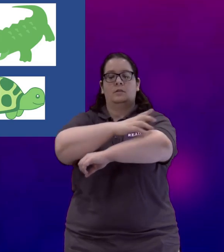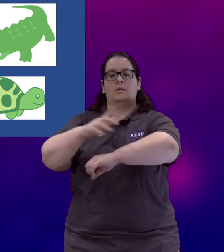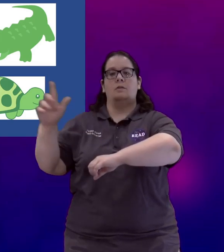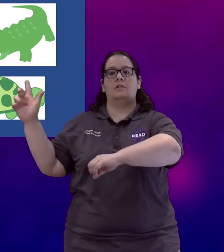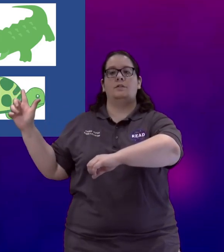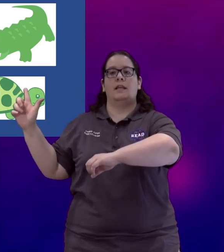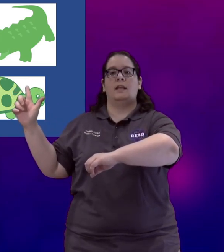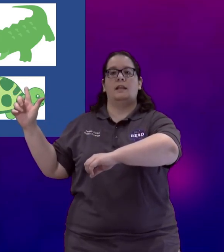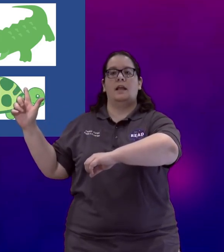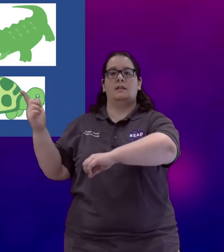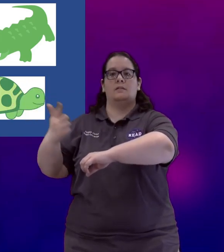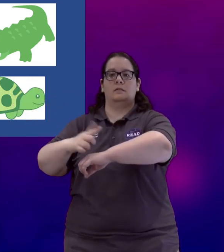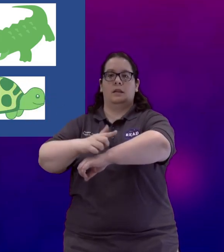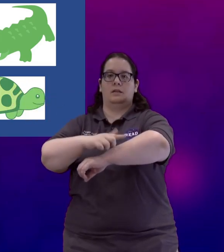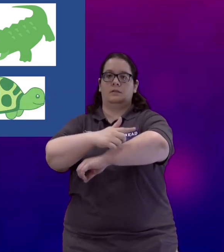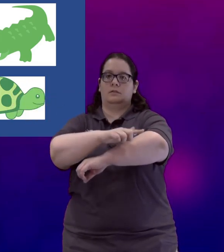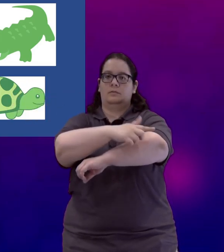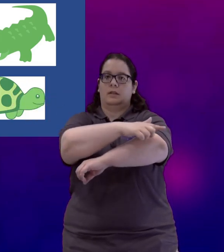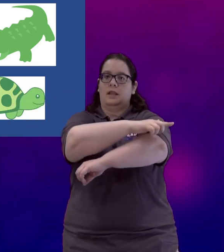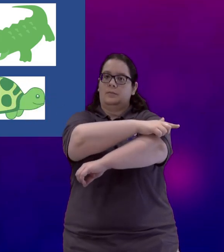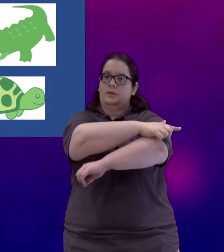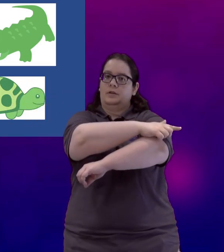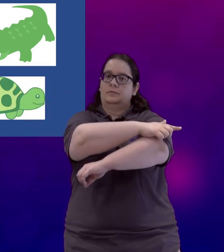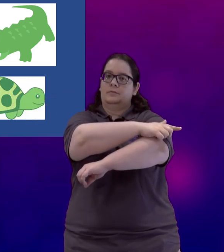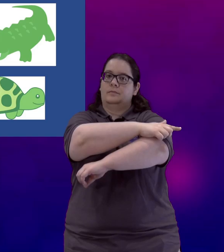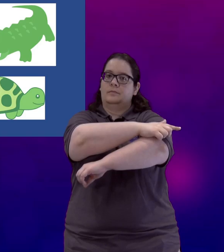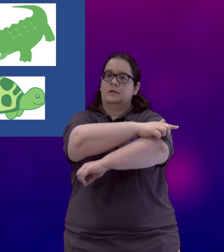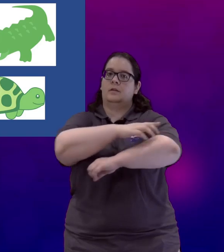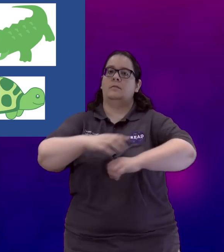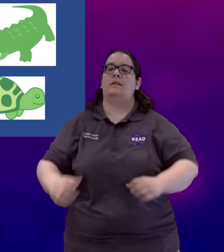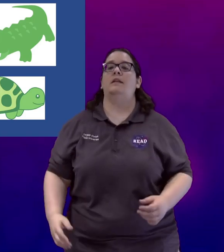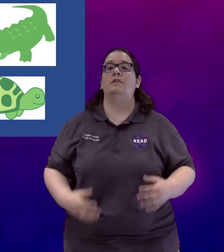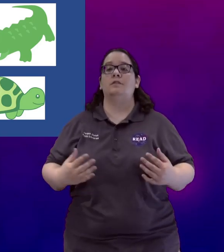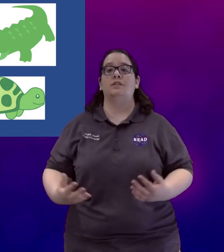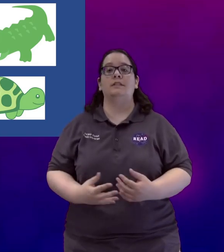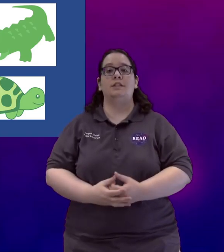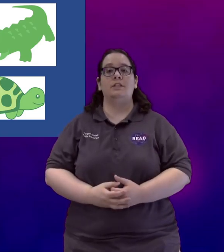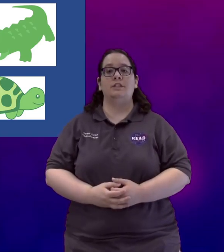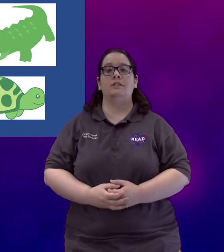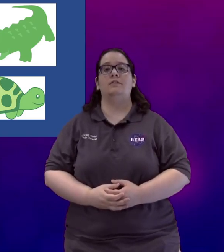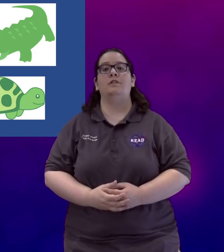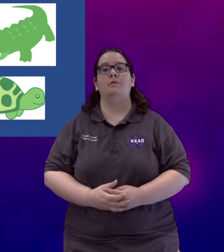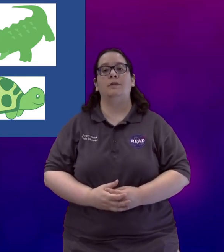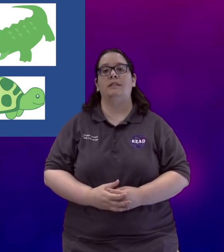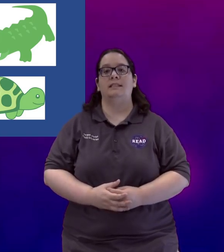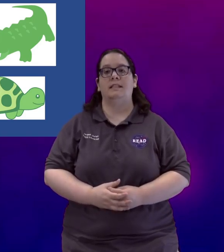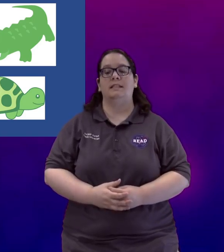or to take an l and run that up your arm. But again those are just suggestions. You will mostly see it